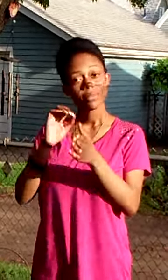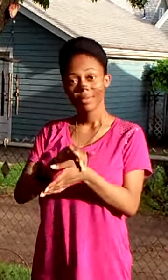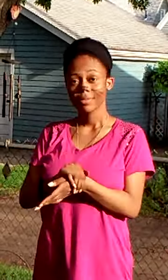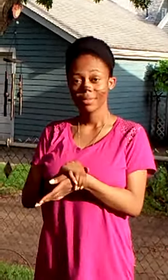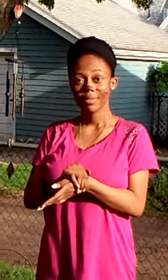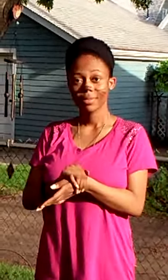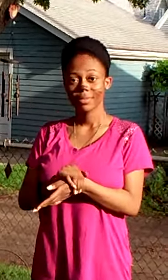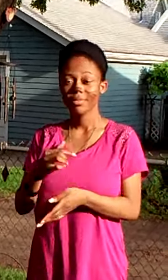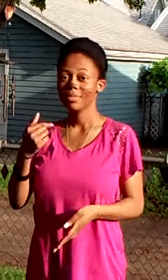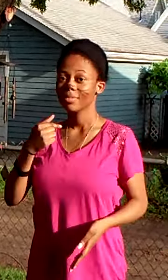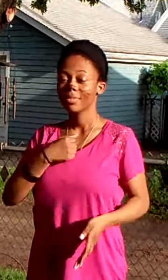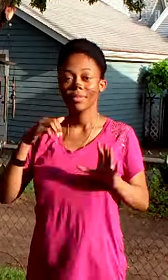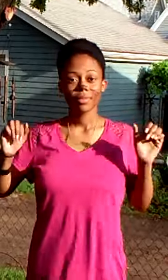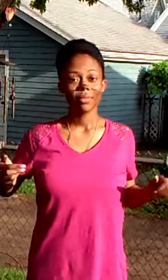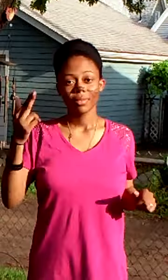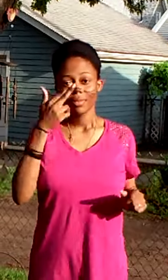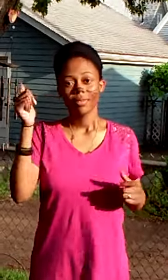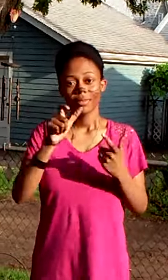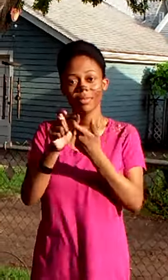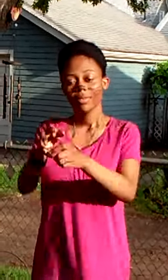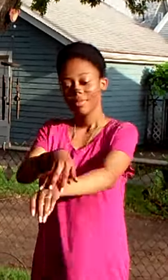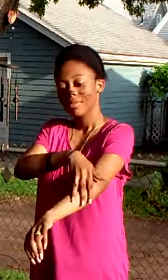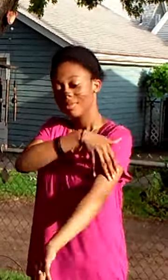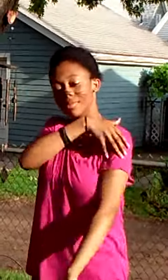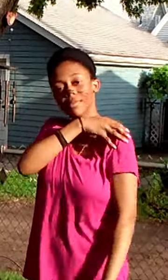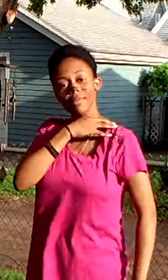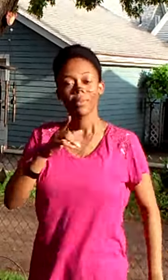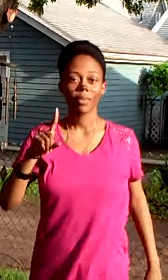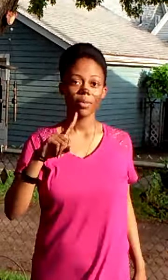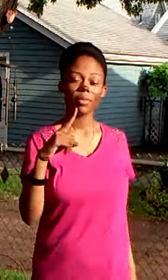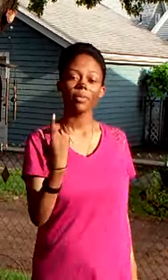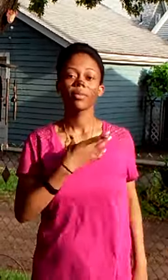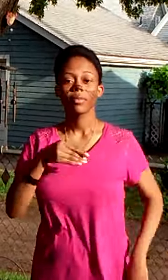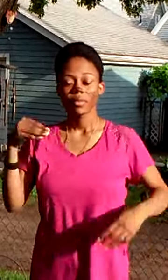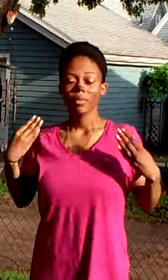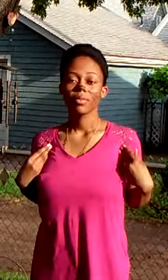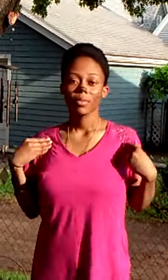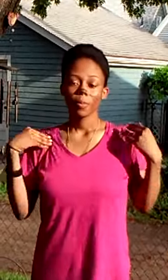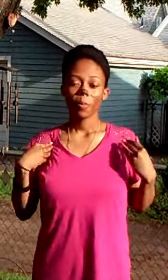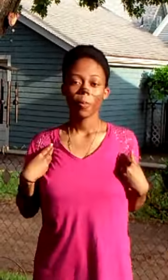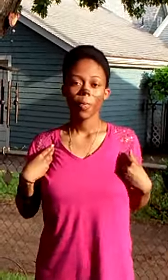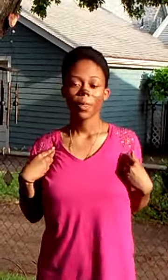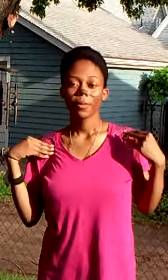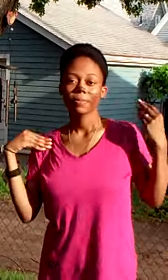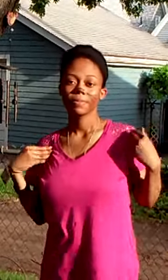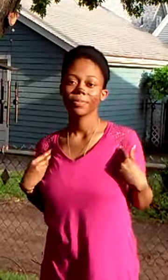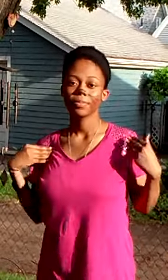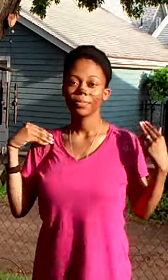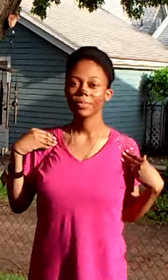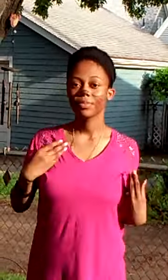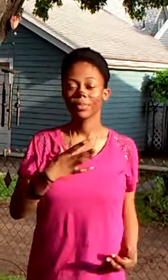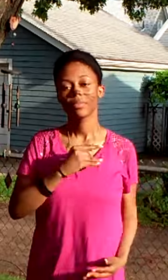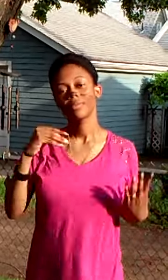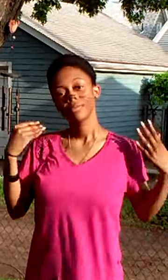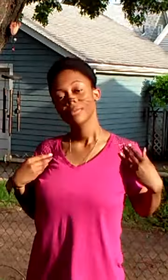that you can hide, I guess now you'll suffice Just like animals, animals, like